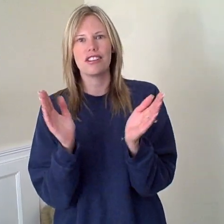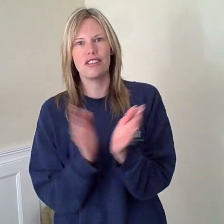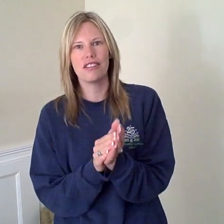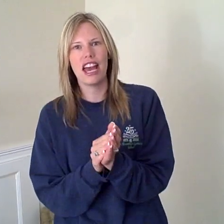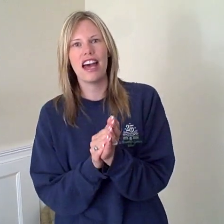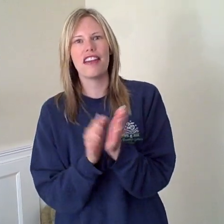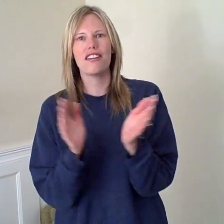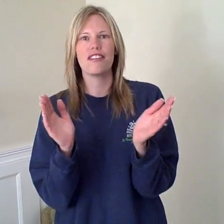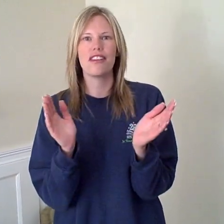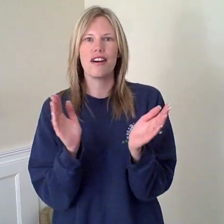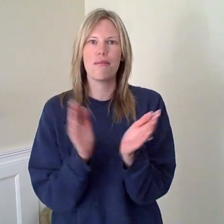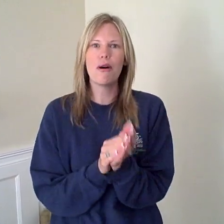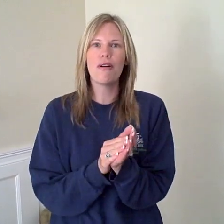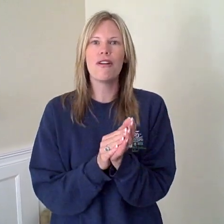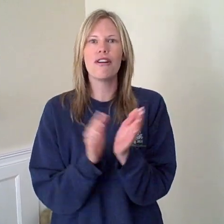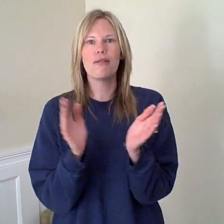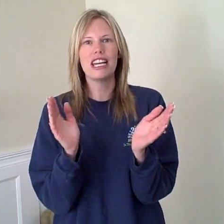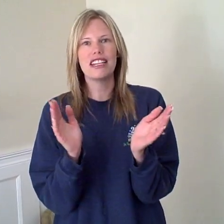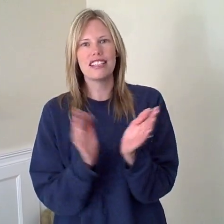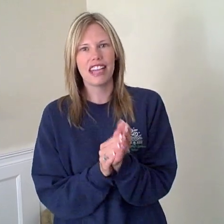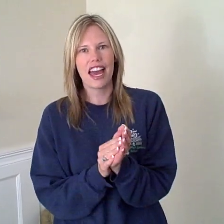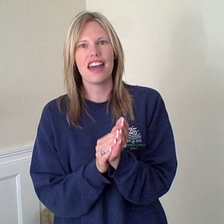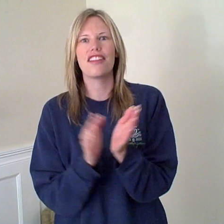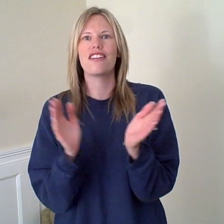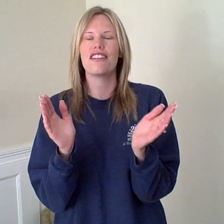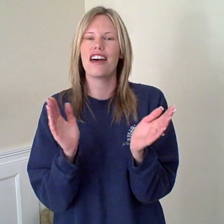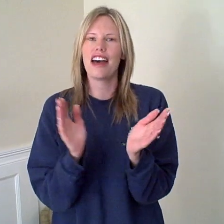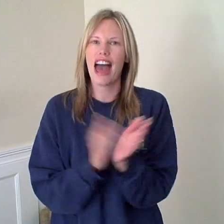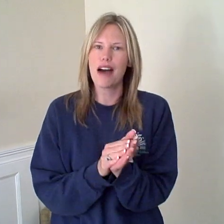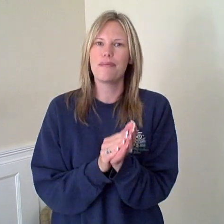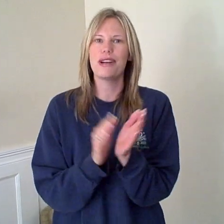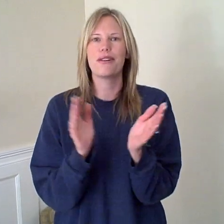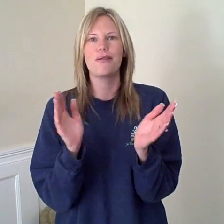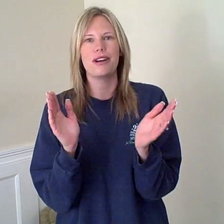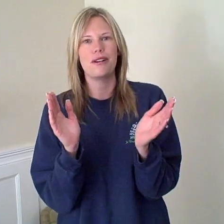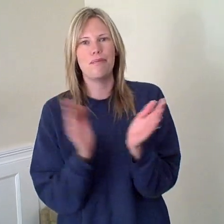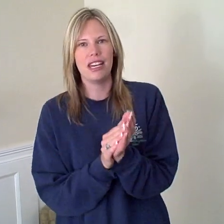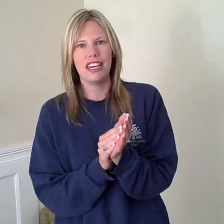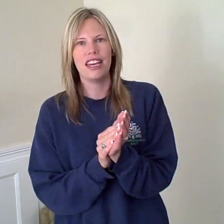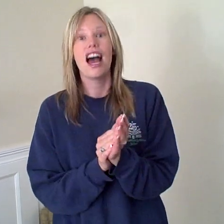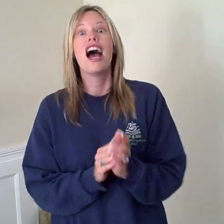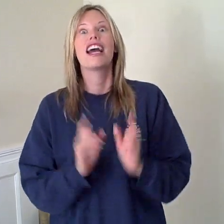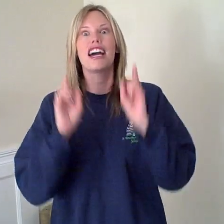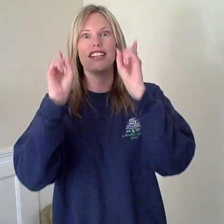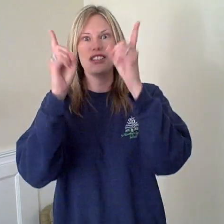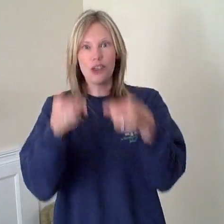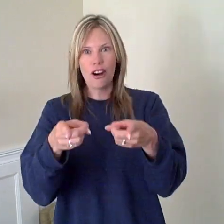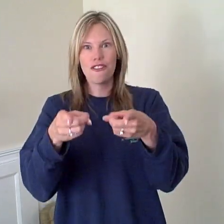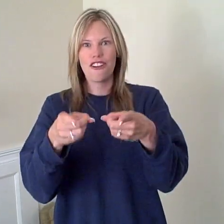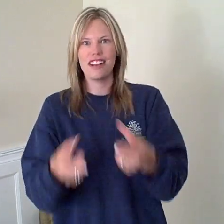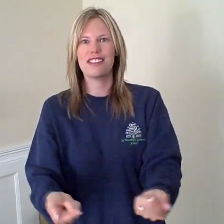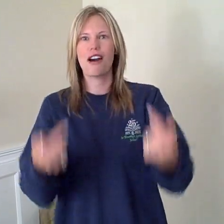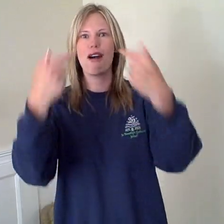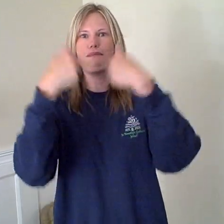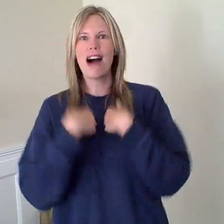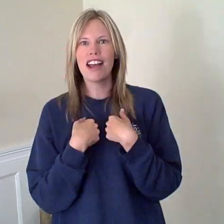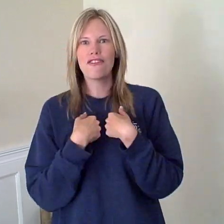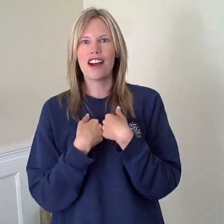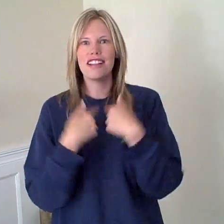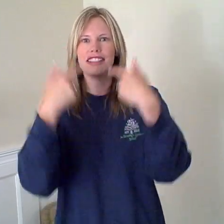together, the more we get together, the happier we'll be. Because your friends are my friends,